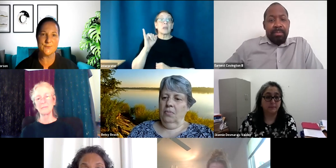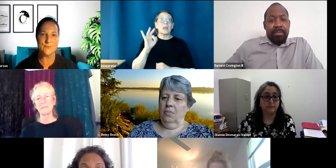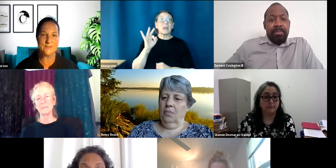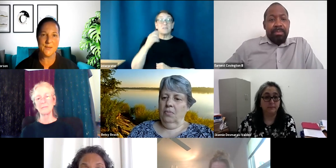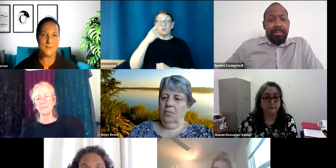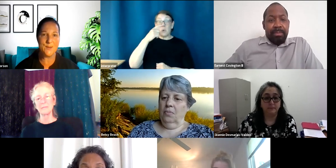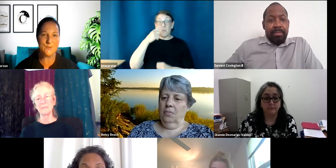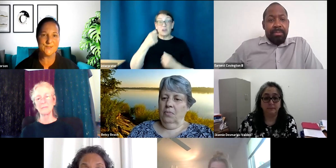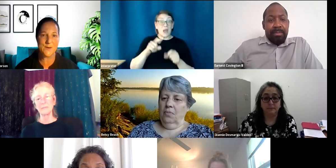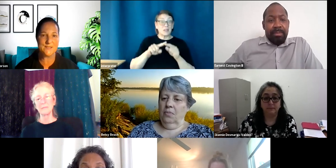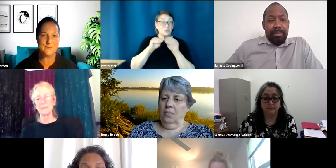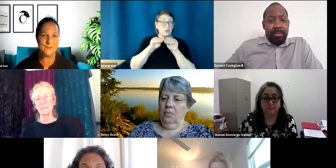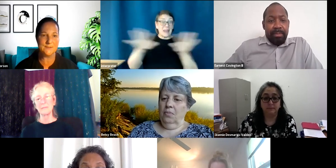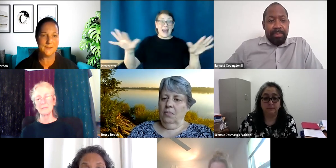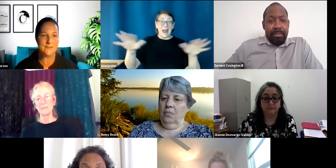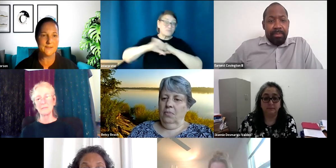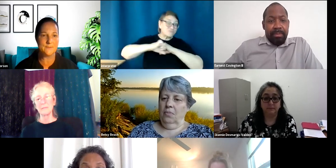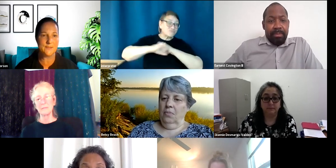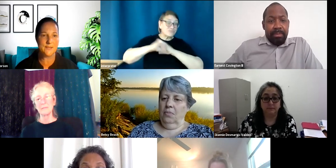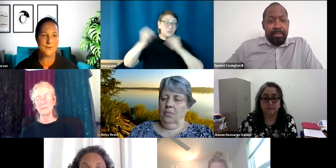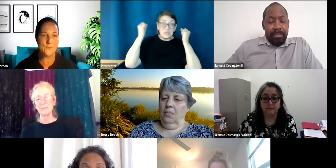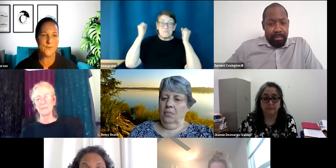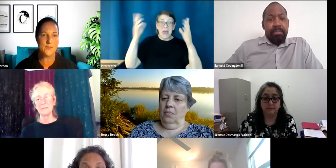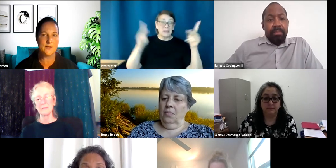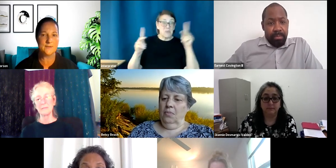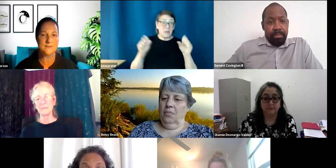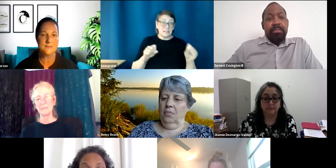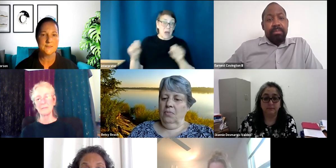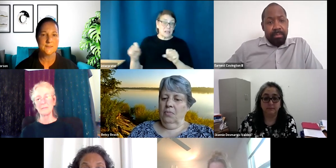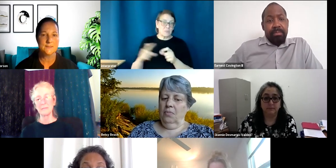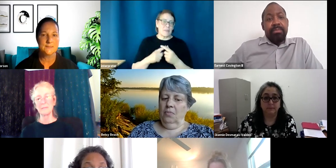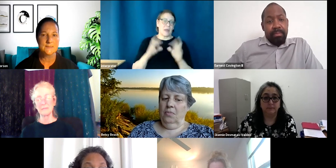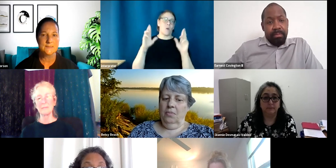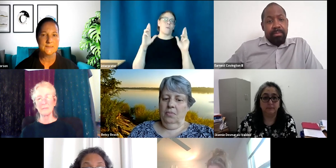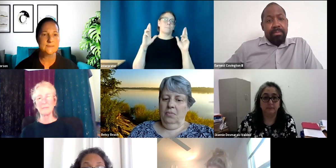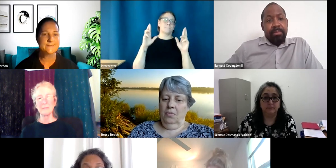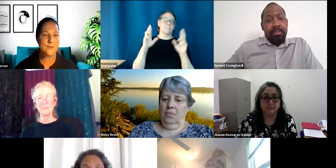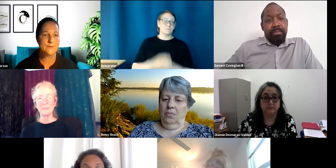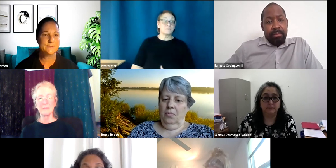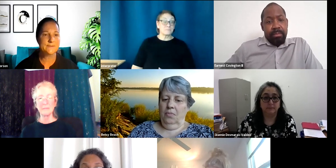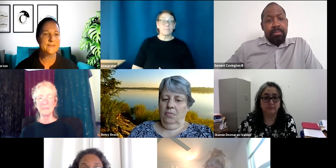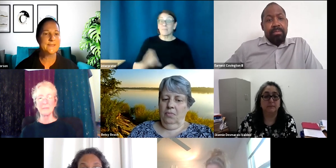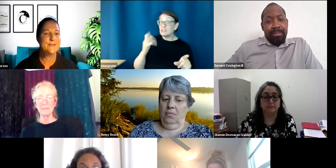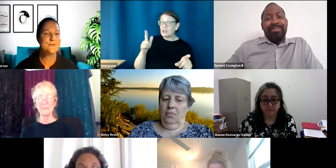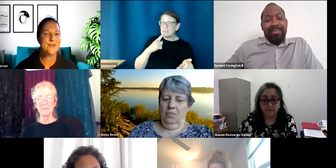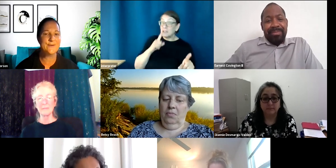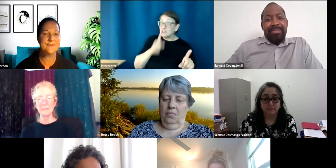to as many people as possible and, um, and then go from there. Certainly. I'll do what I can. Thank you, Cheryl.